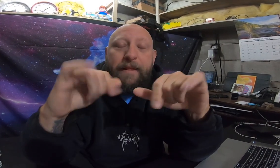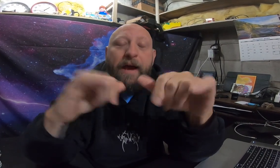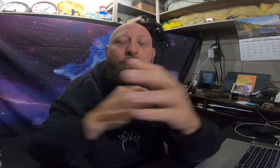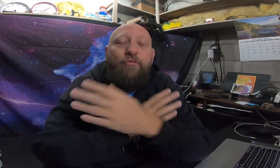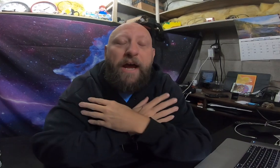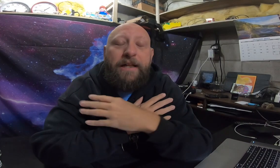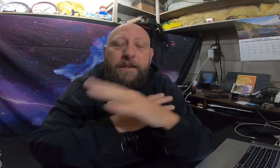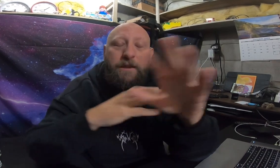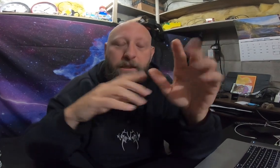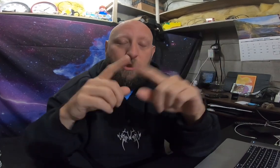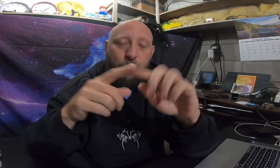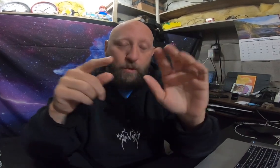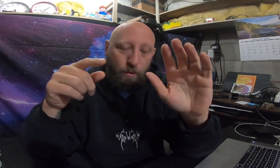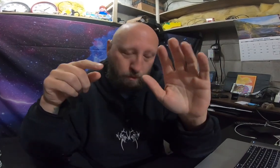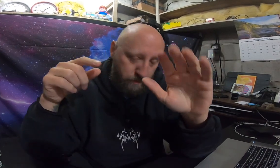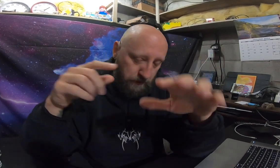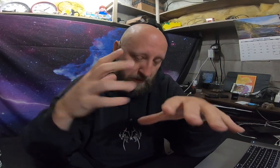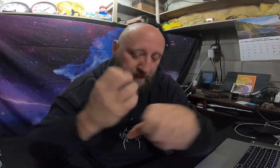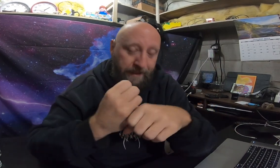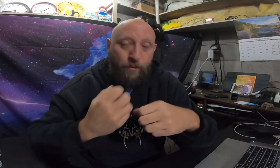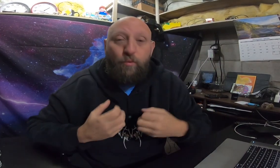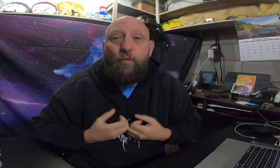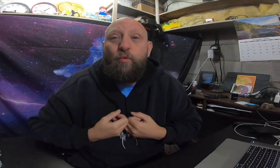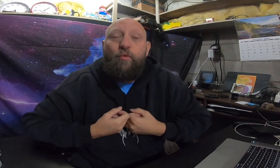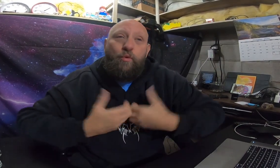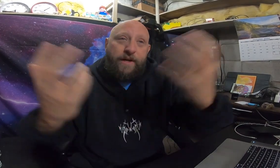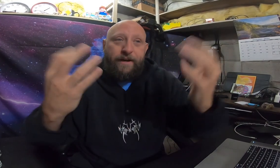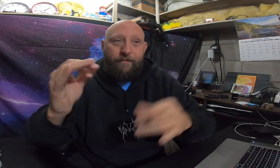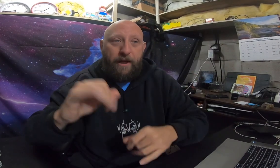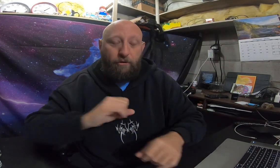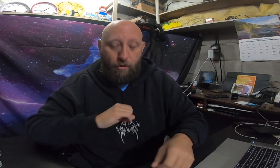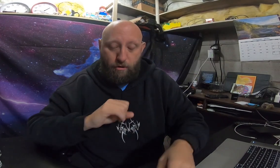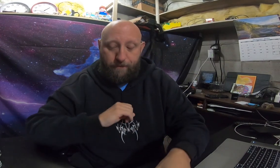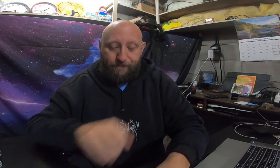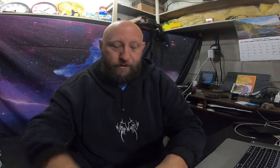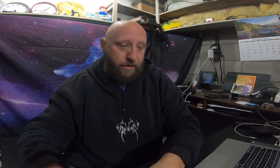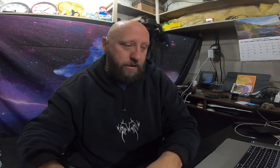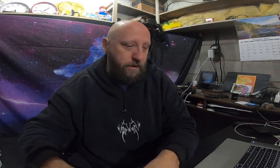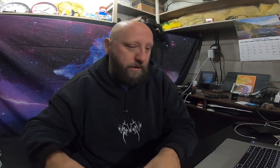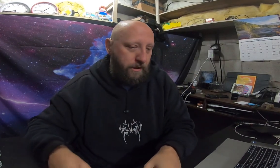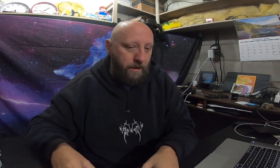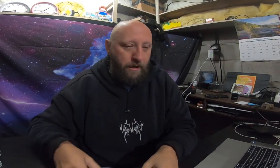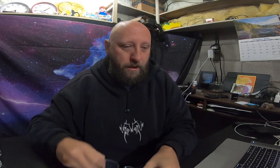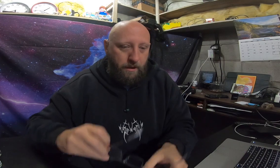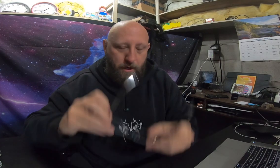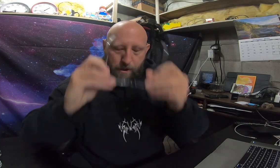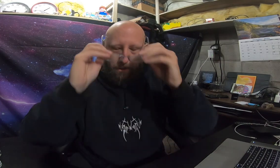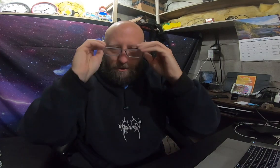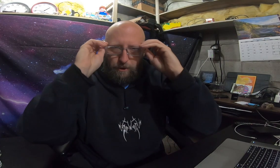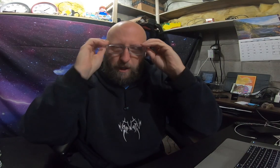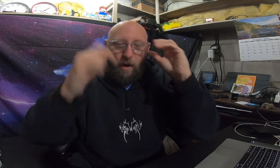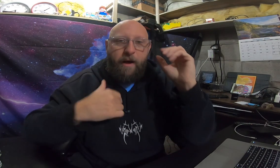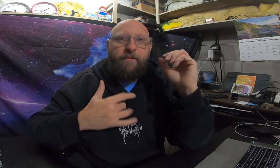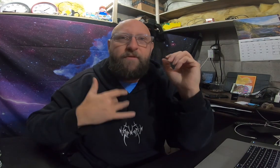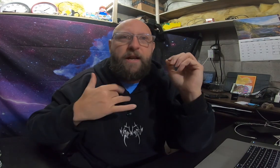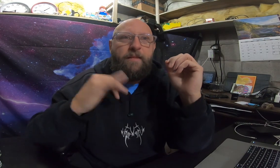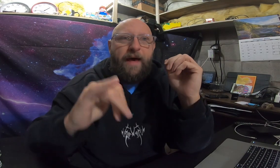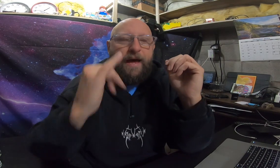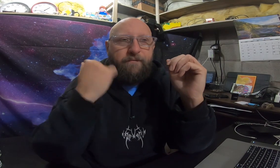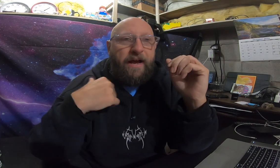that rest to get rid of that cough so i have a feeling that if